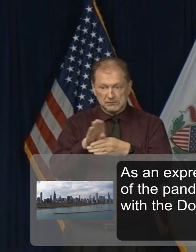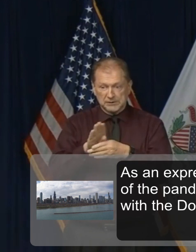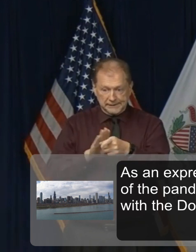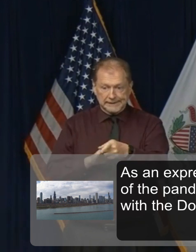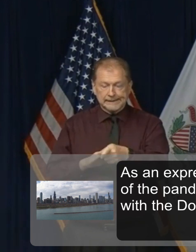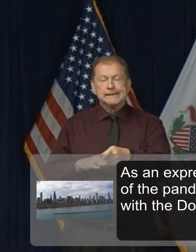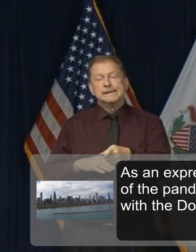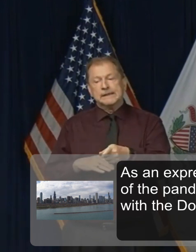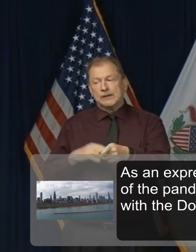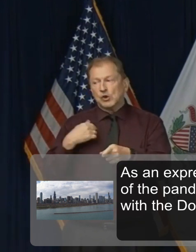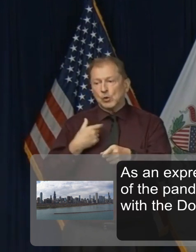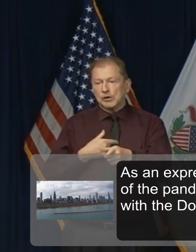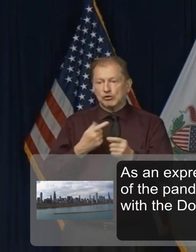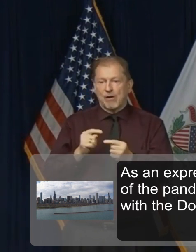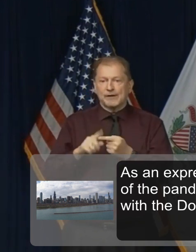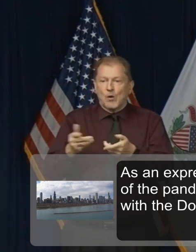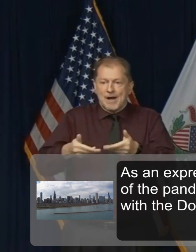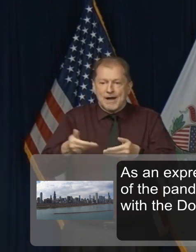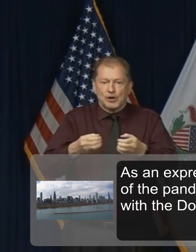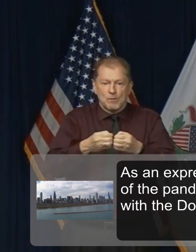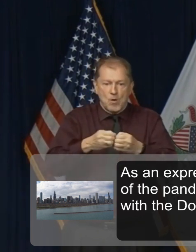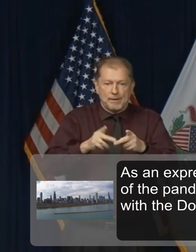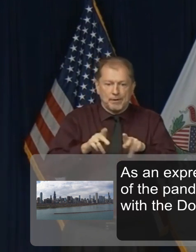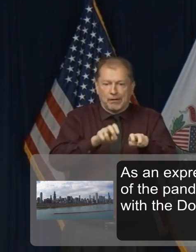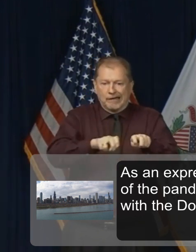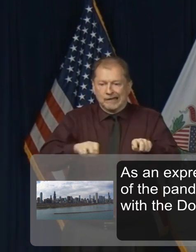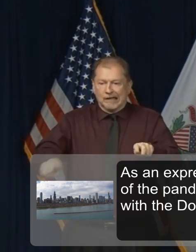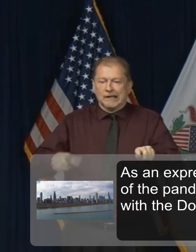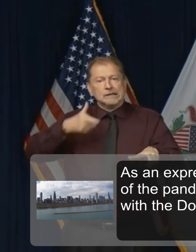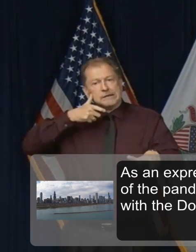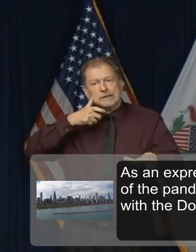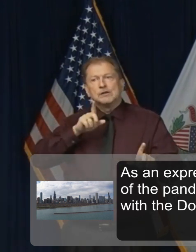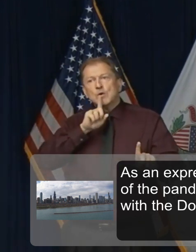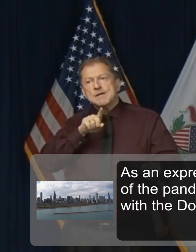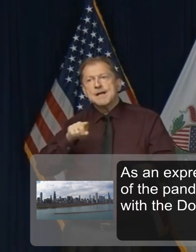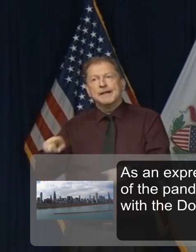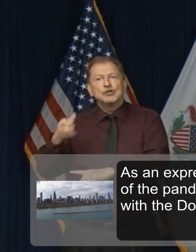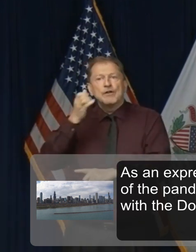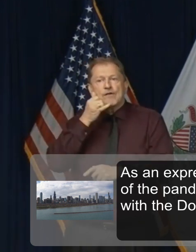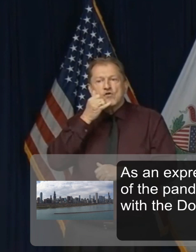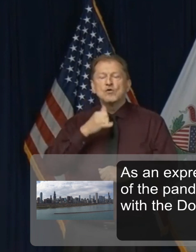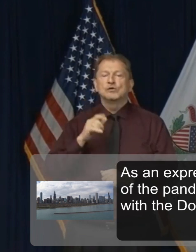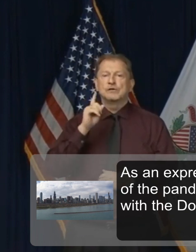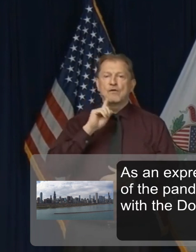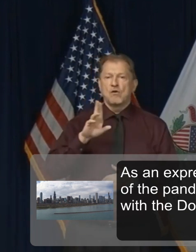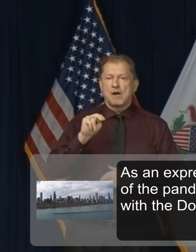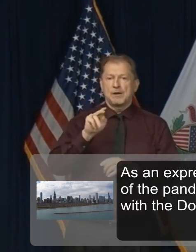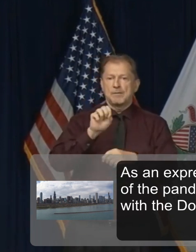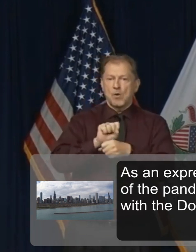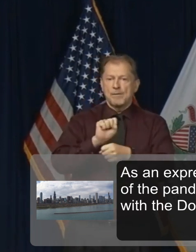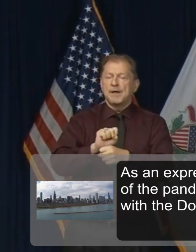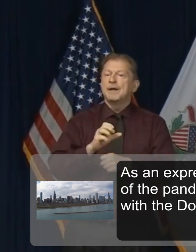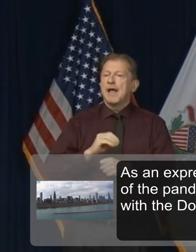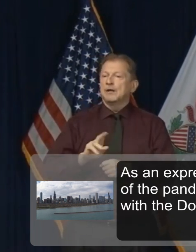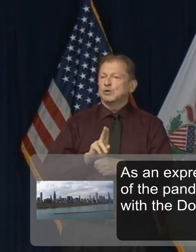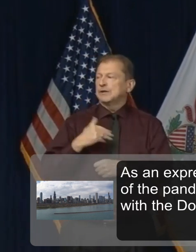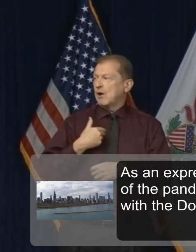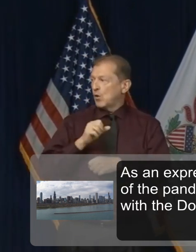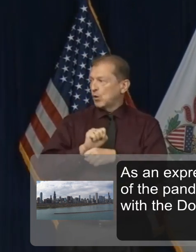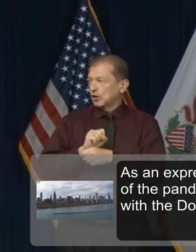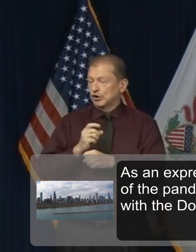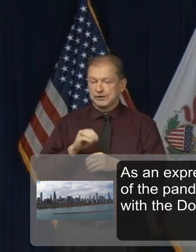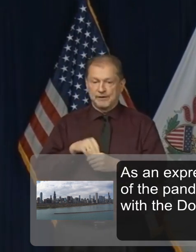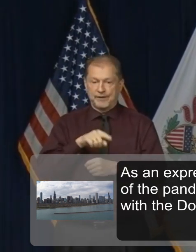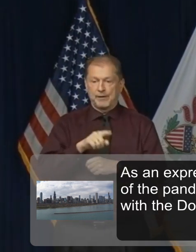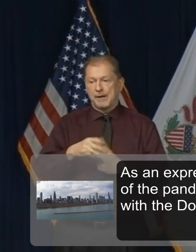We are trying to hire up at IDES and to use any workers that we can that work at IDES